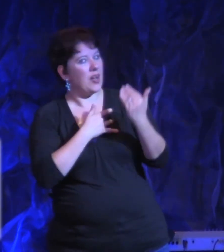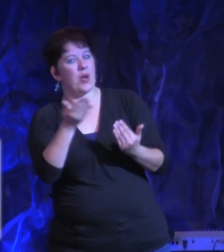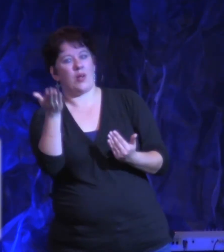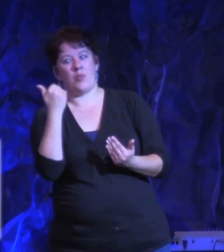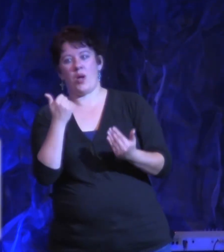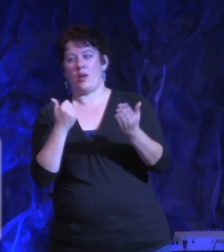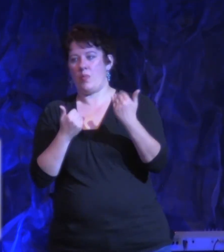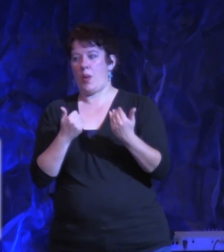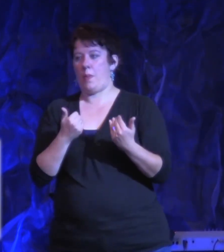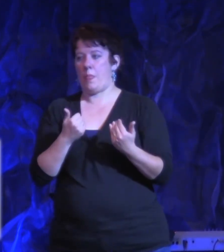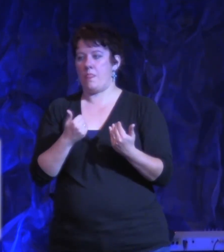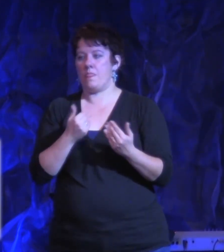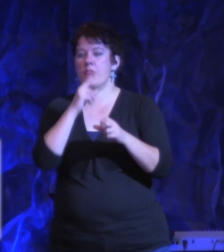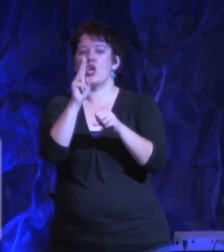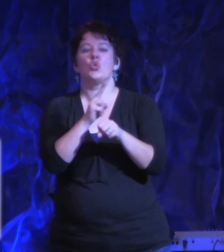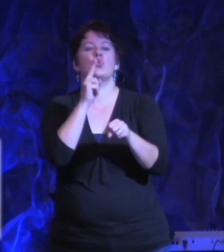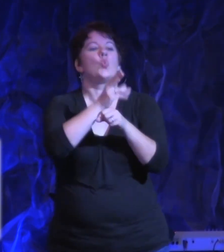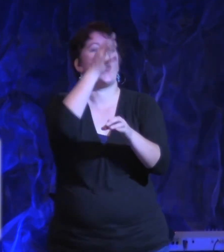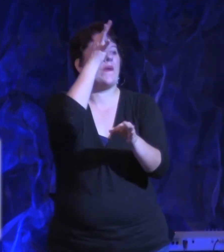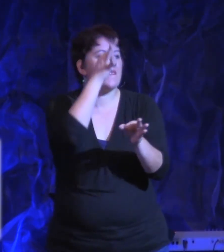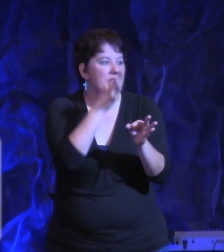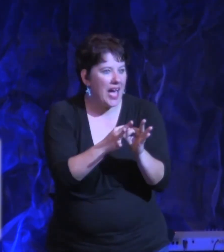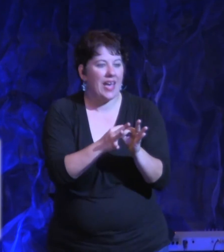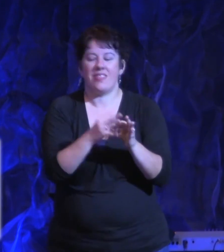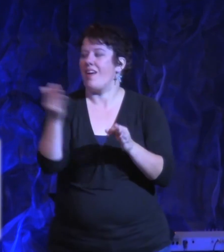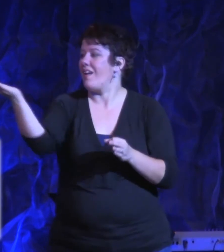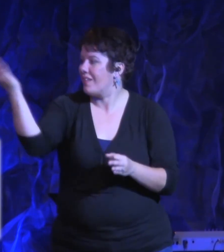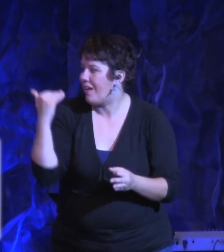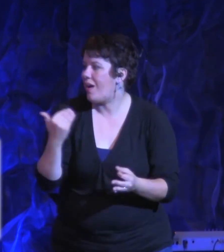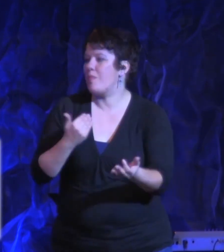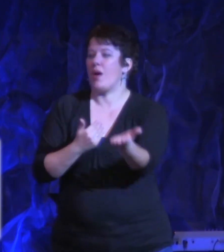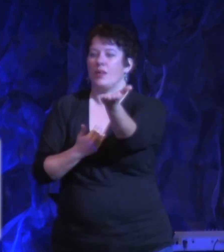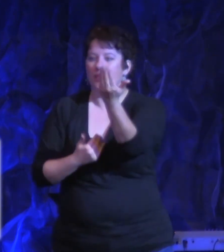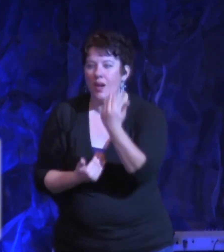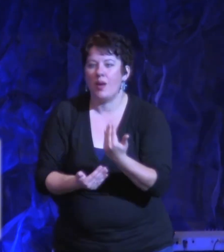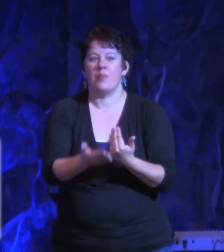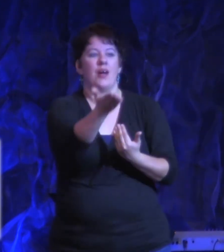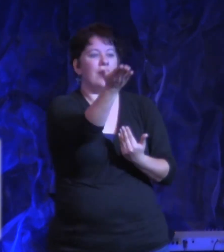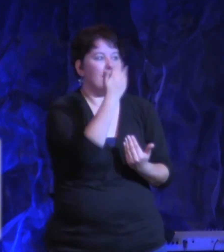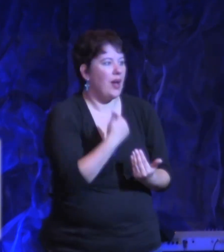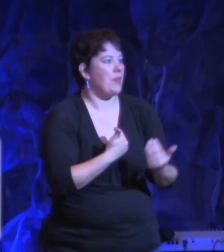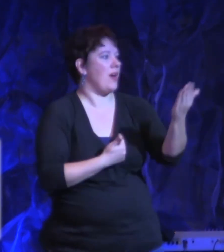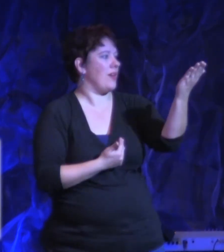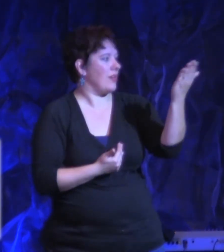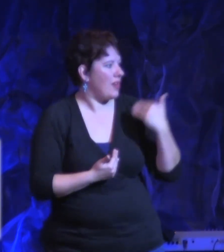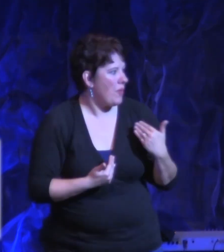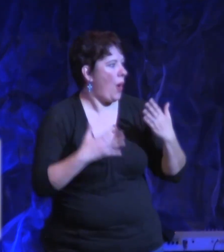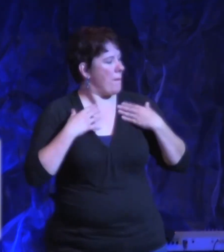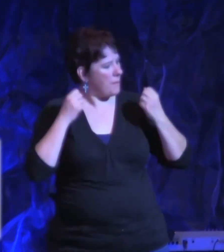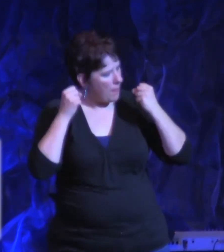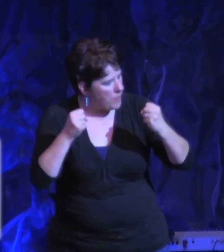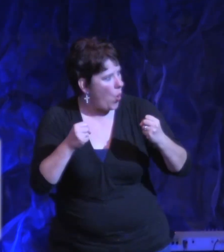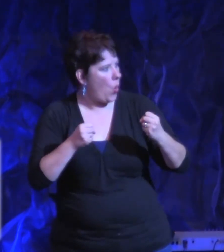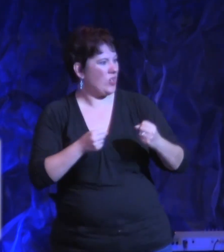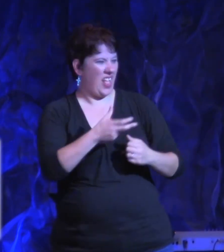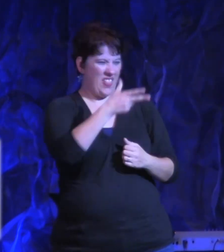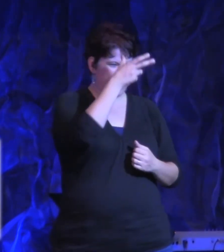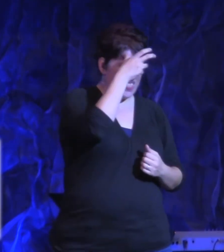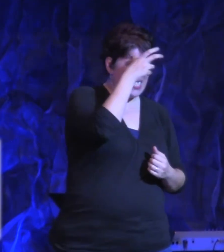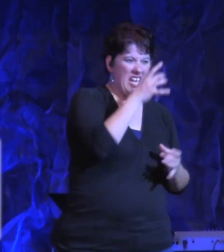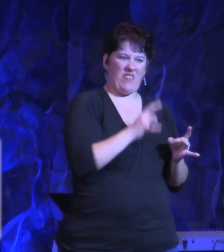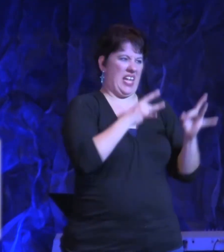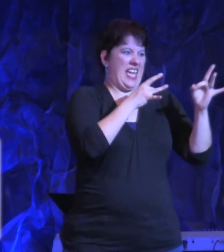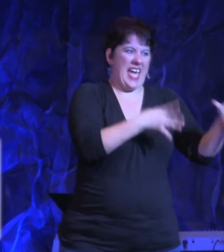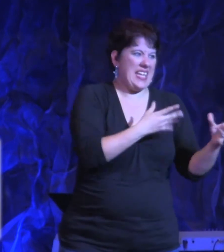take a walk of faith. Come on, just take a step of faith right now. Come on, just come on down. Come on, be bold about it. Be bold. The devil hates this